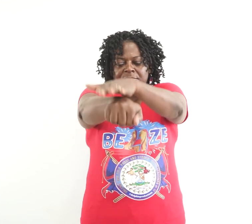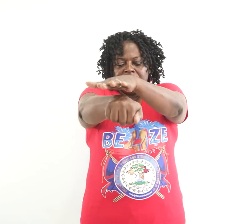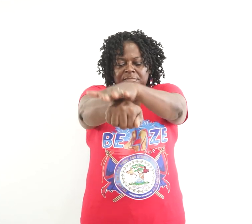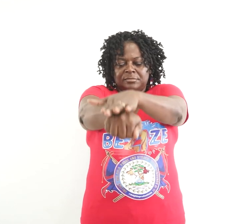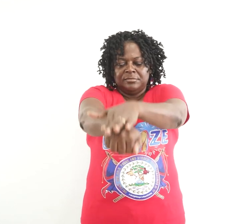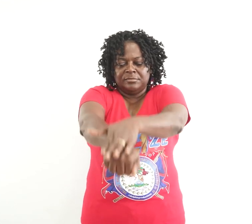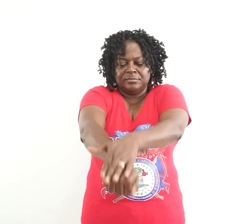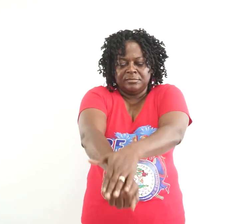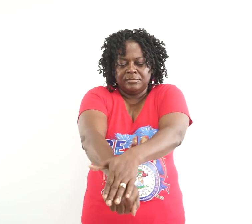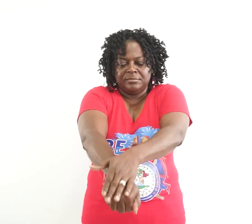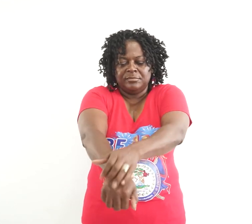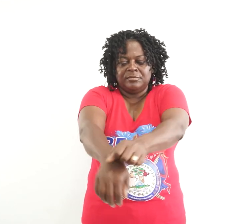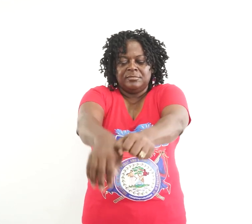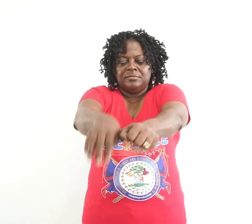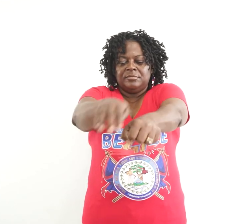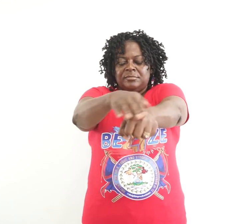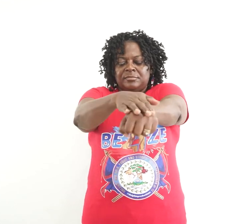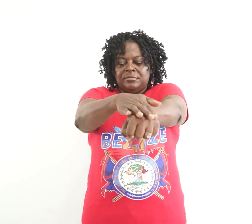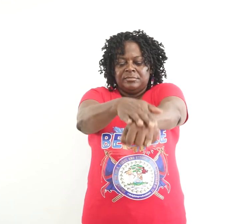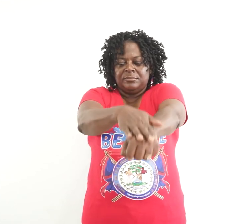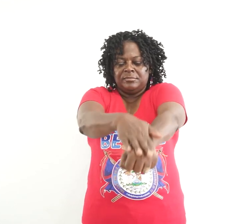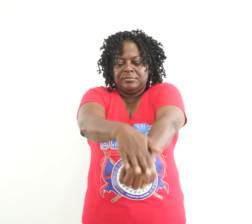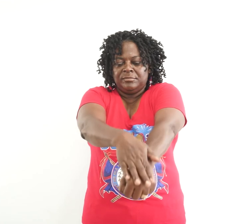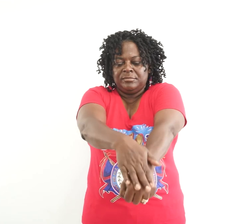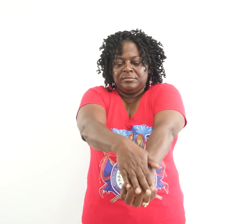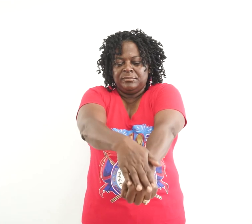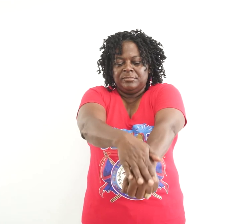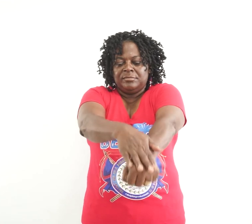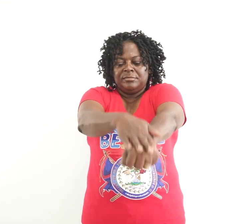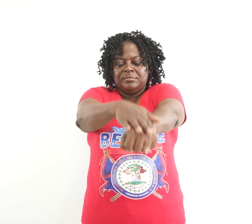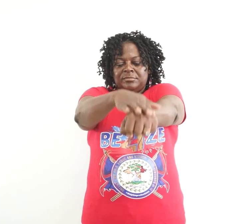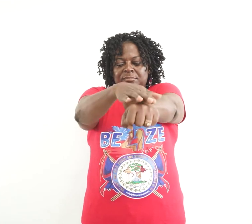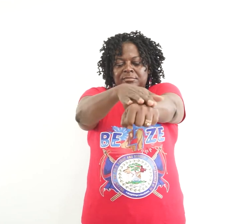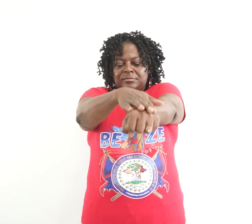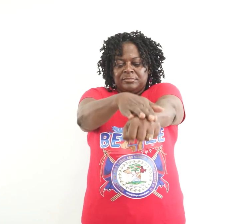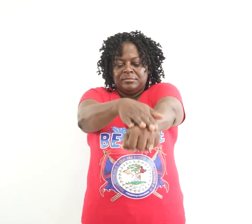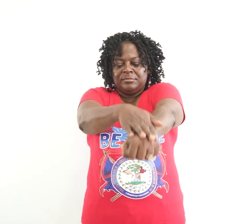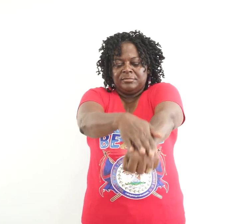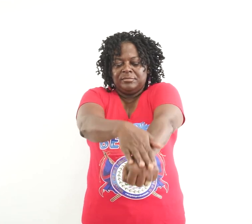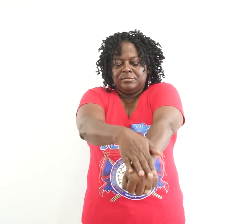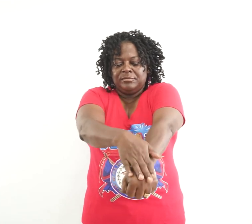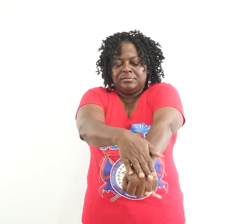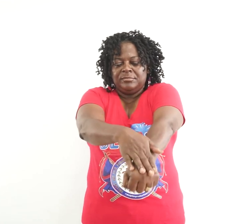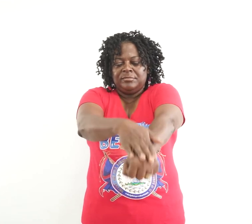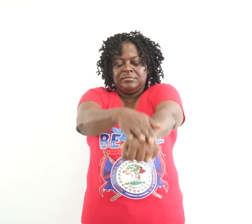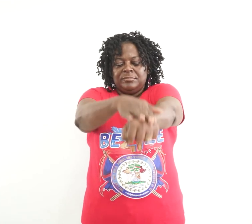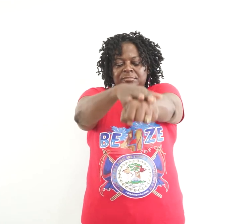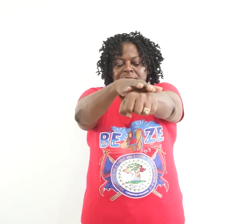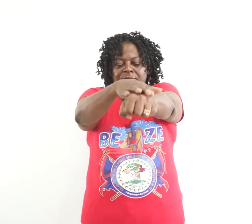Hold for five seconds. Hold And repeat five times. times.